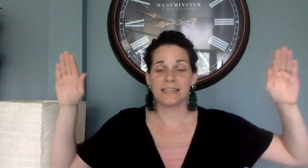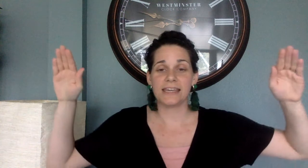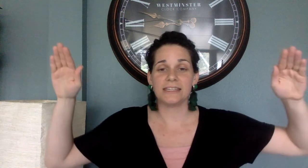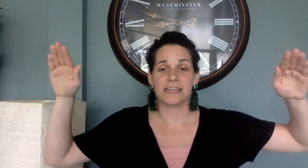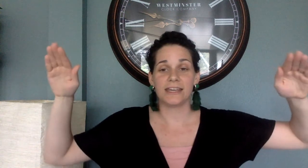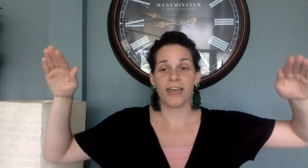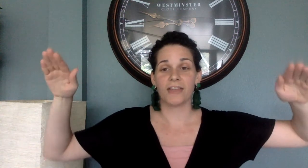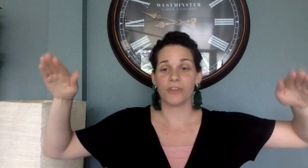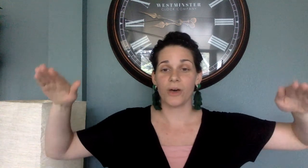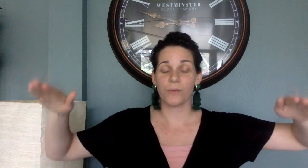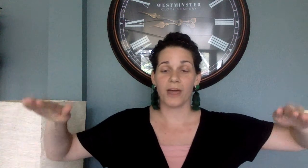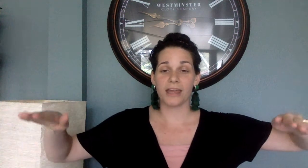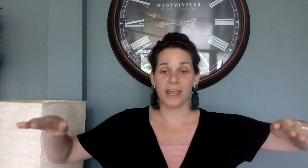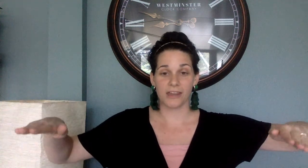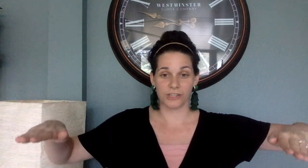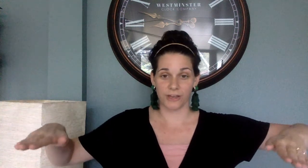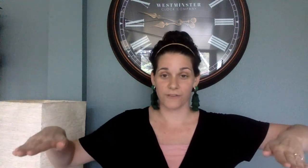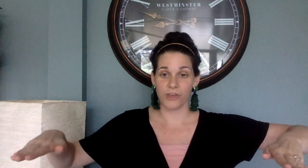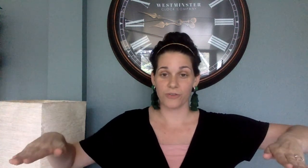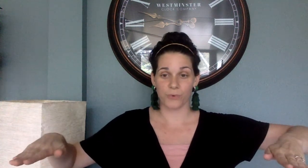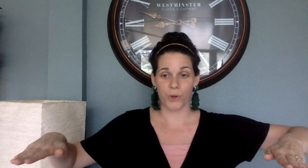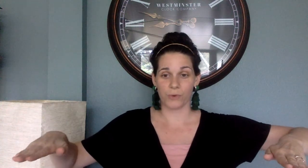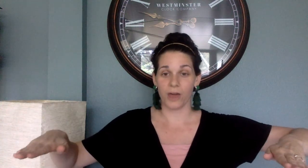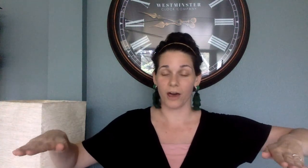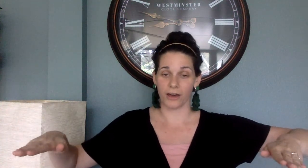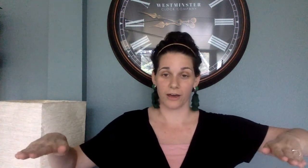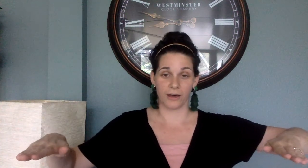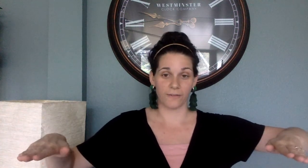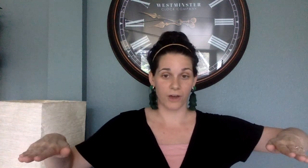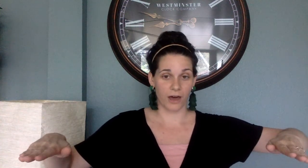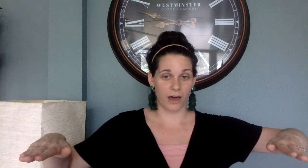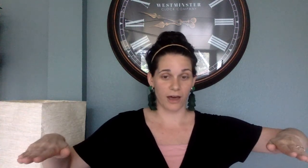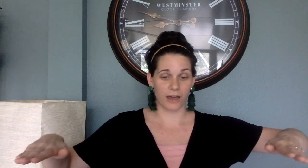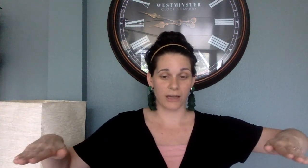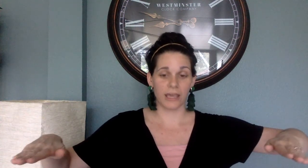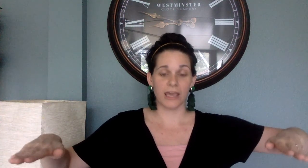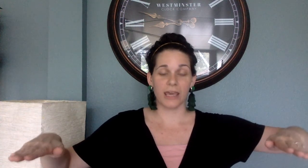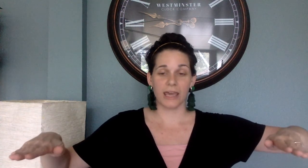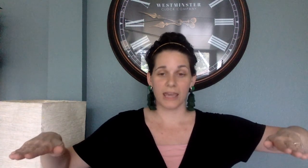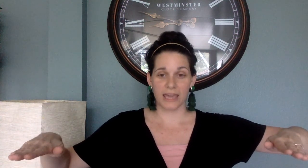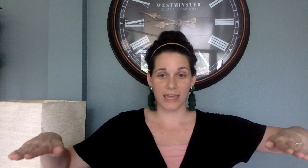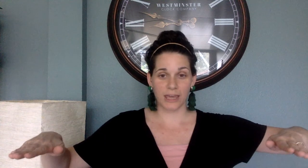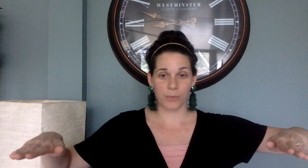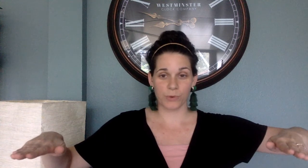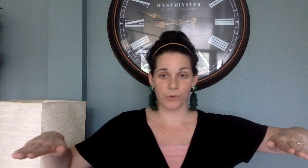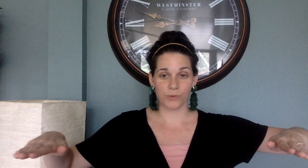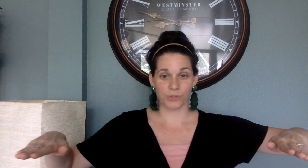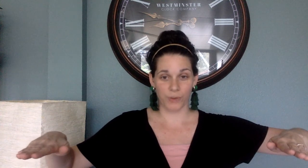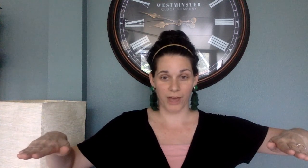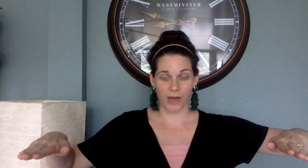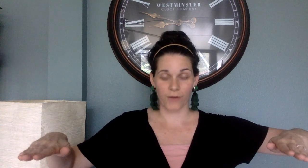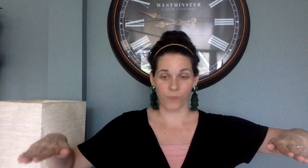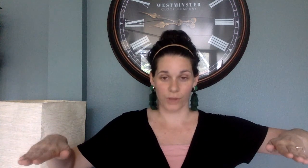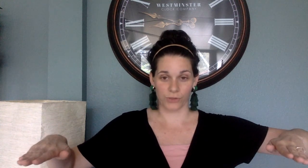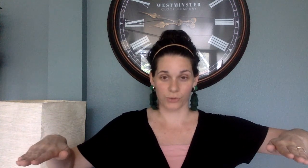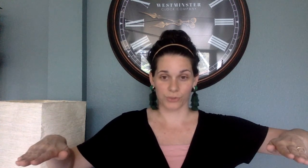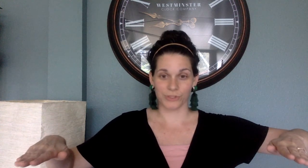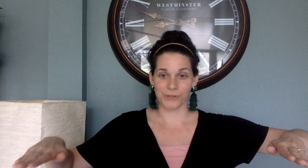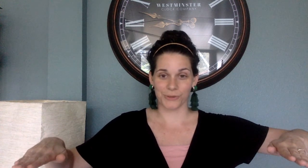seated at the right hand of the throne of God. Hebrews 12, one through two.